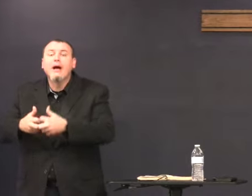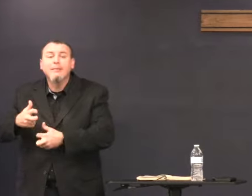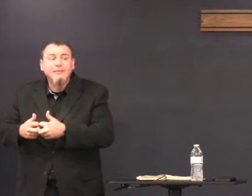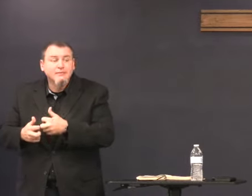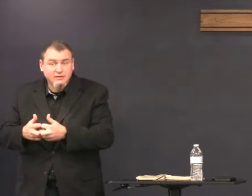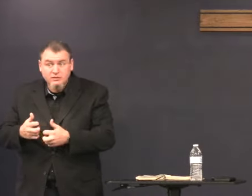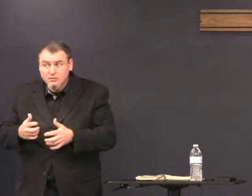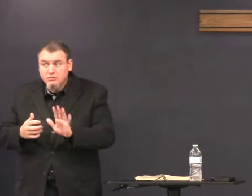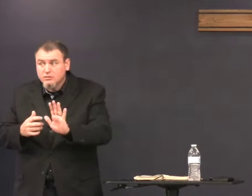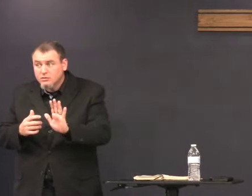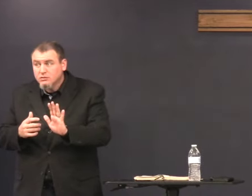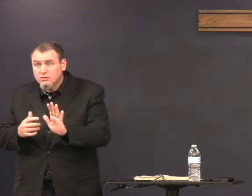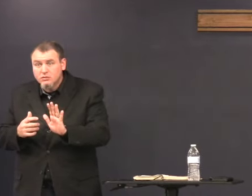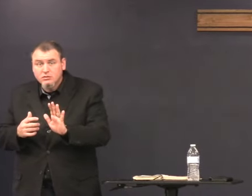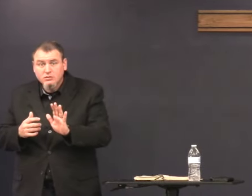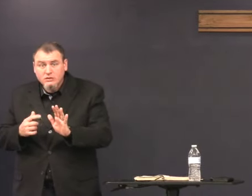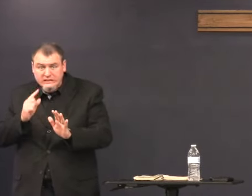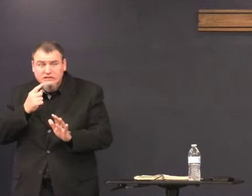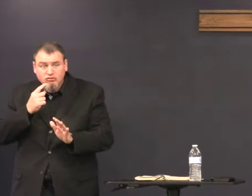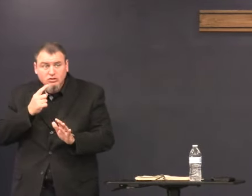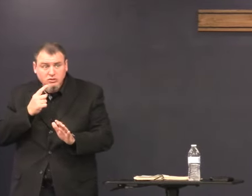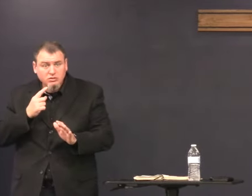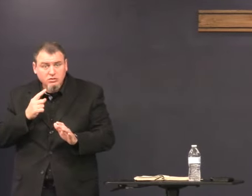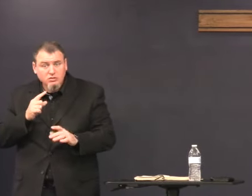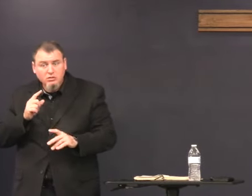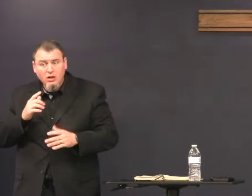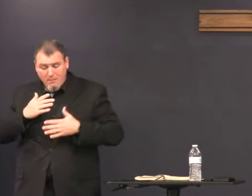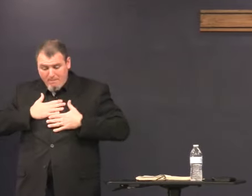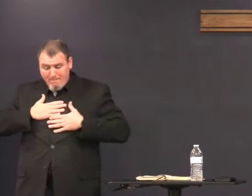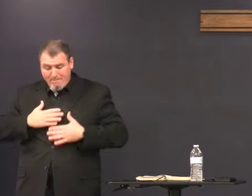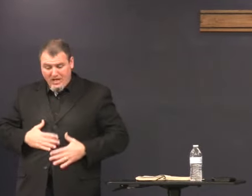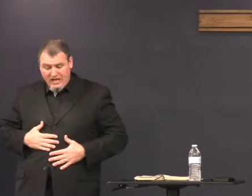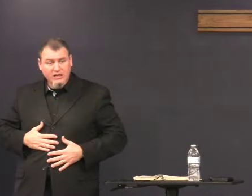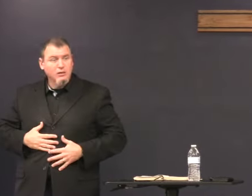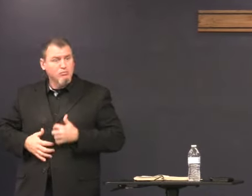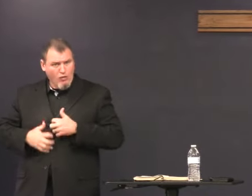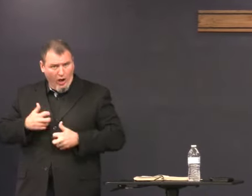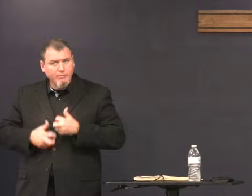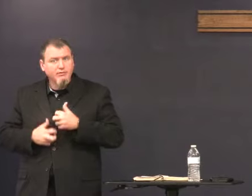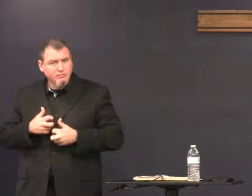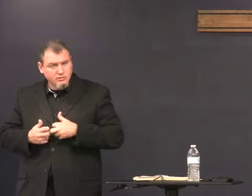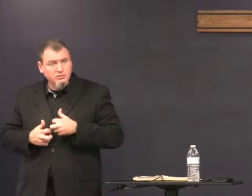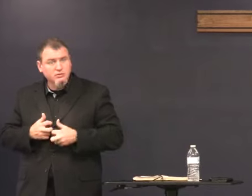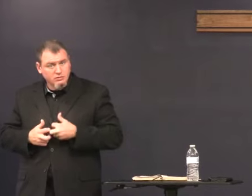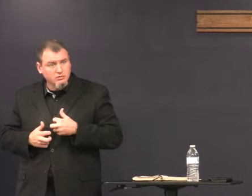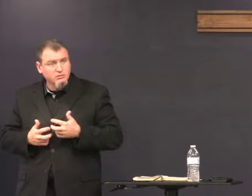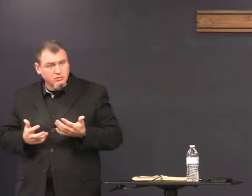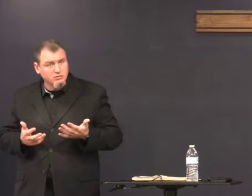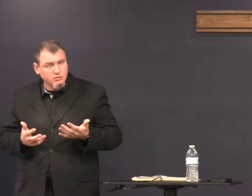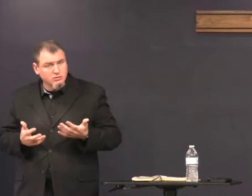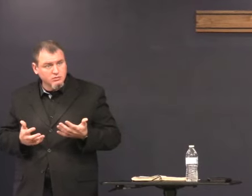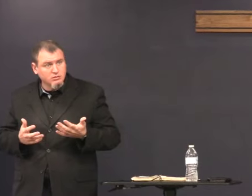with less problems I'm serious if you have a physical problem